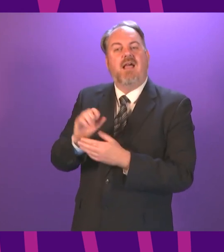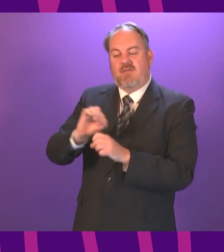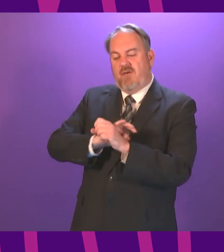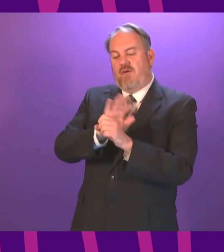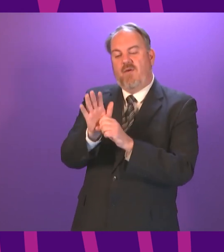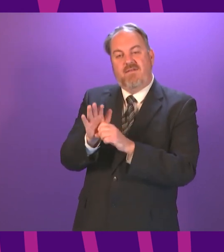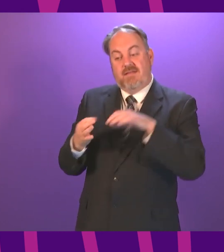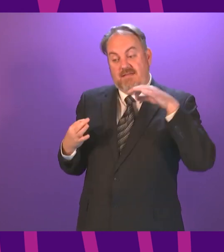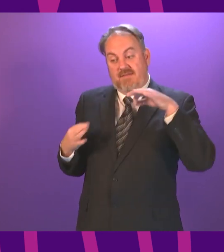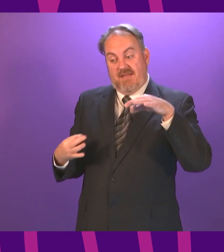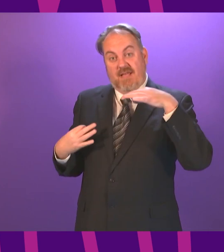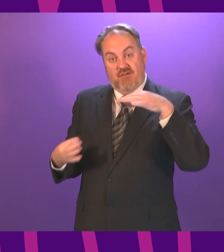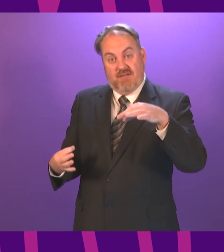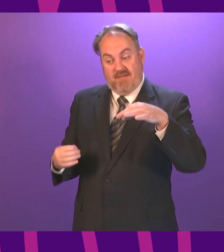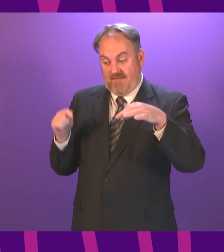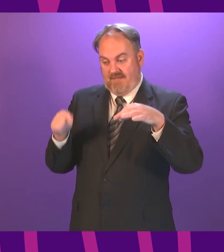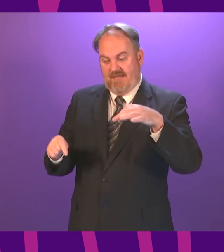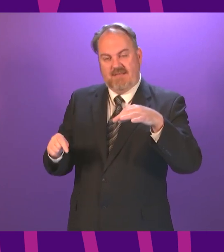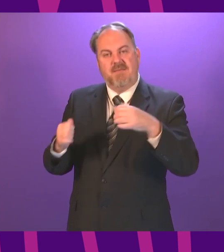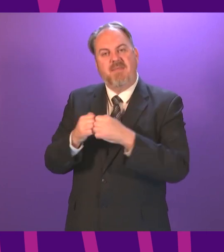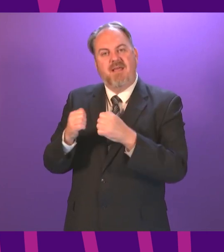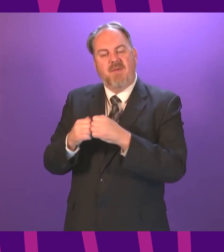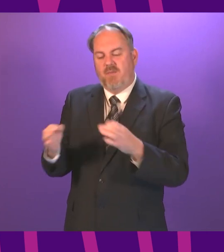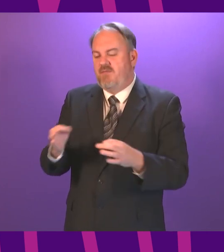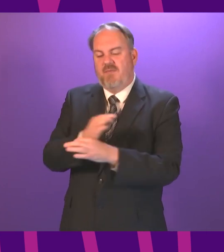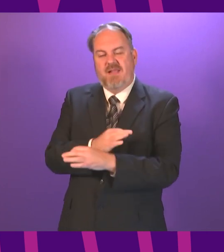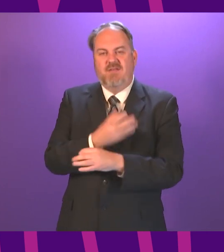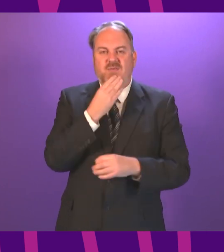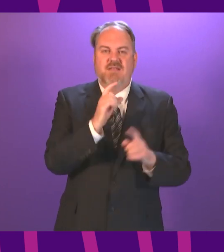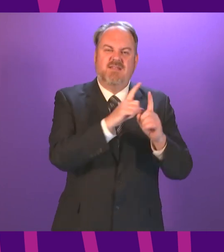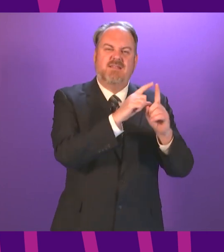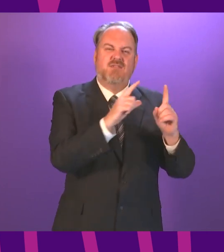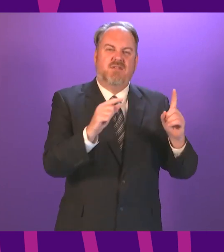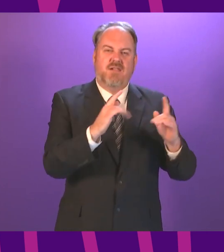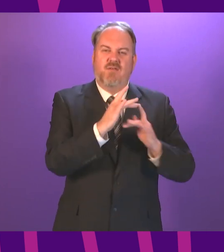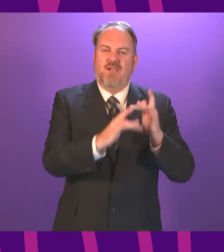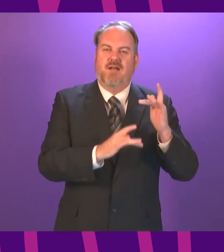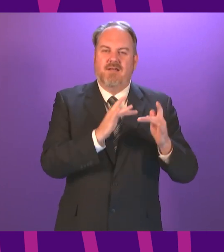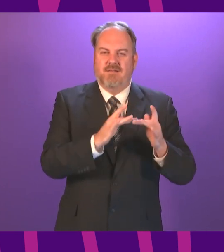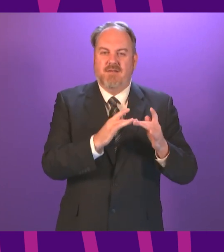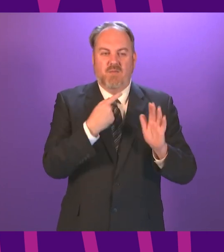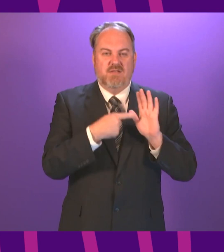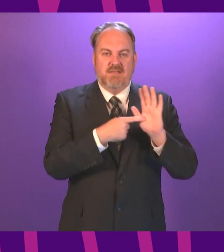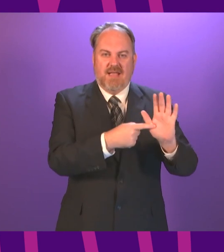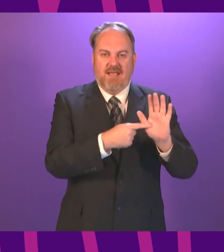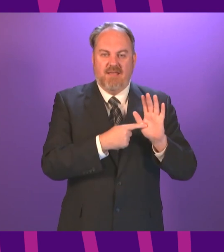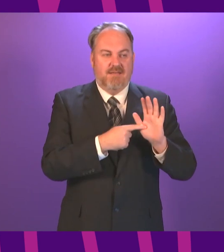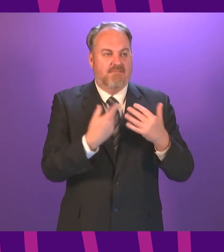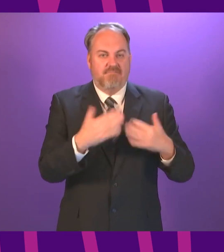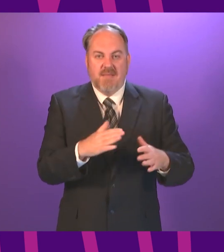this letter will be replaced by a digital COVID status certificate, which is likely to include vaccination status, COVID recovery